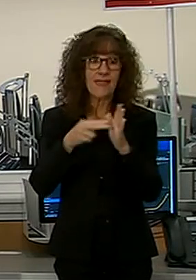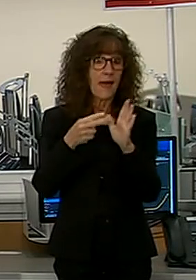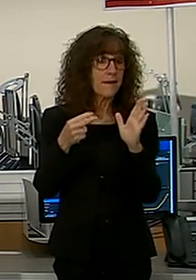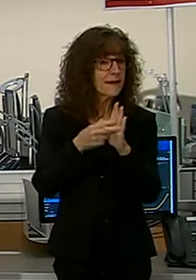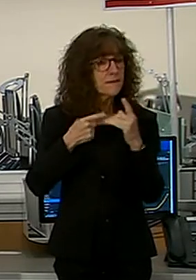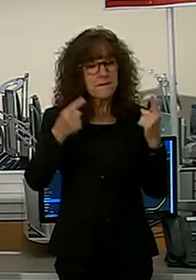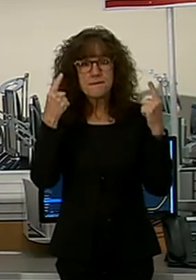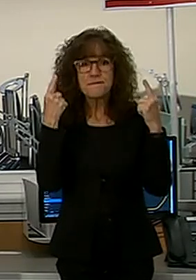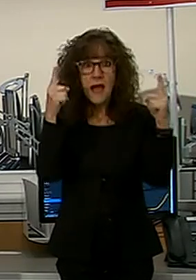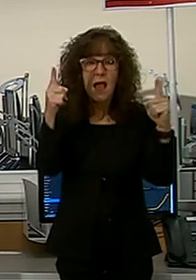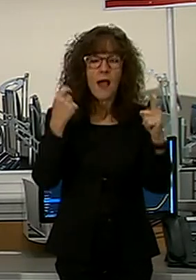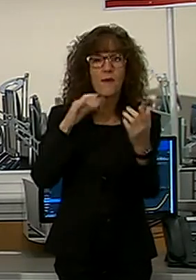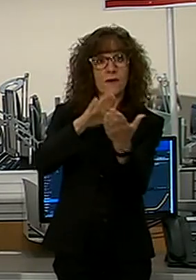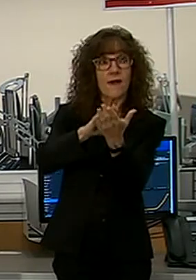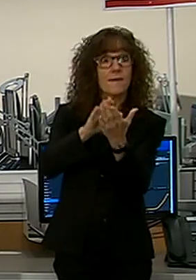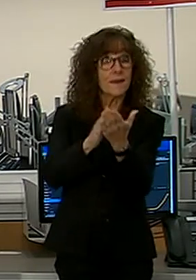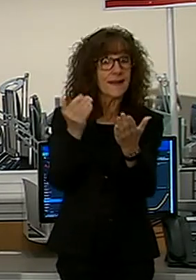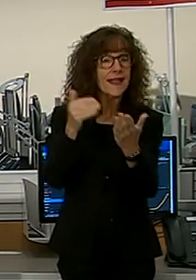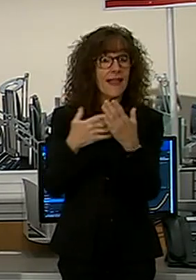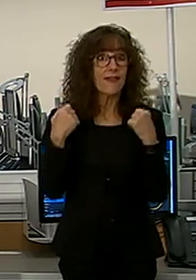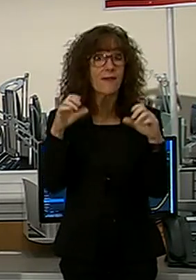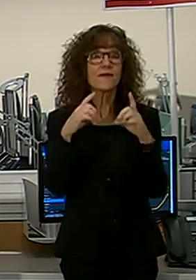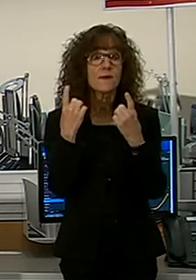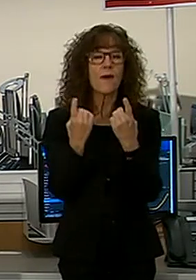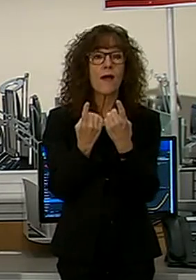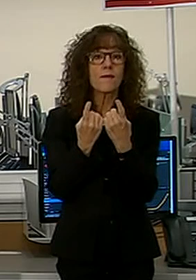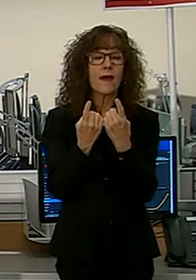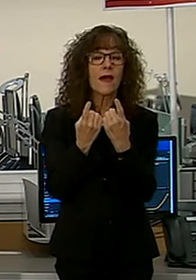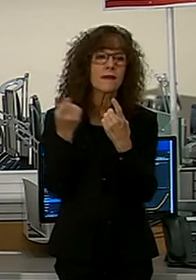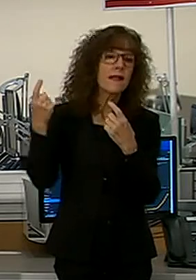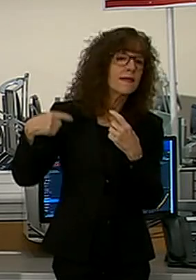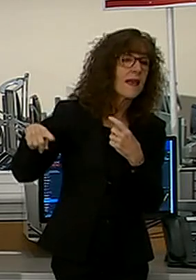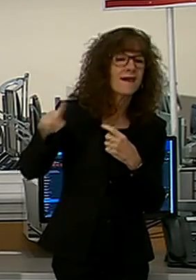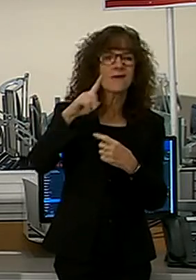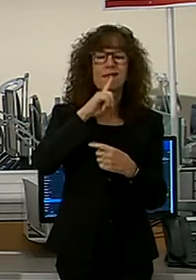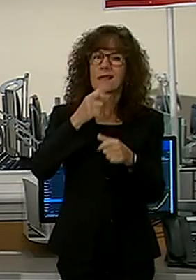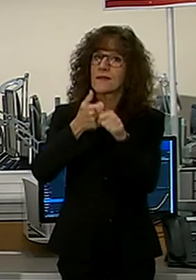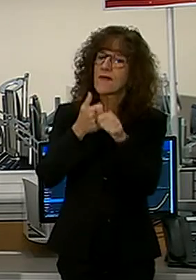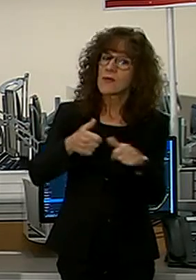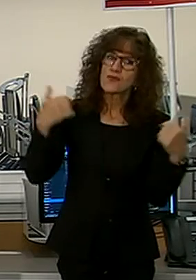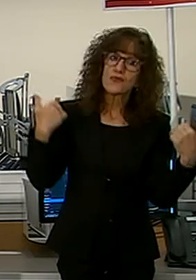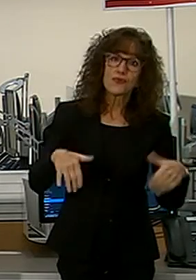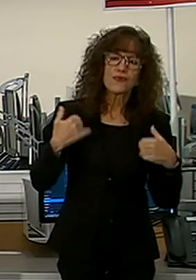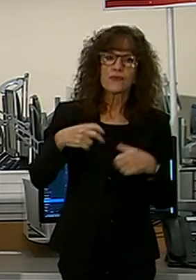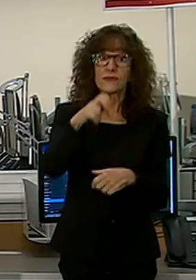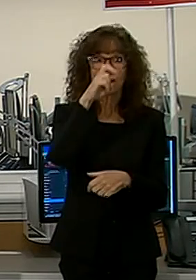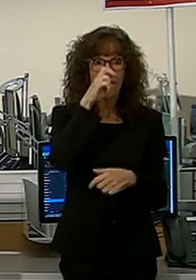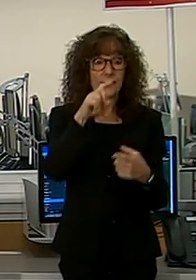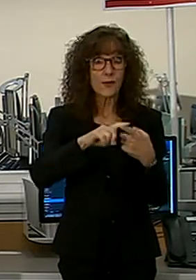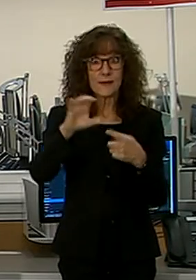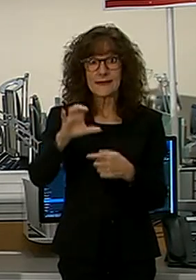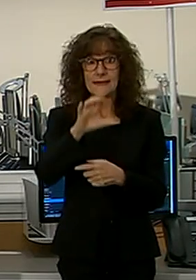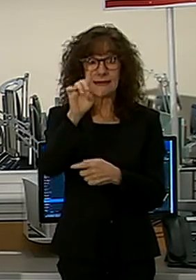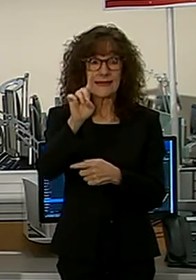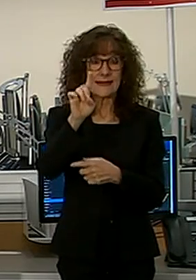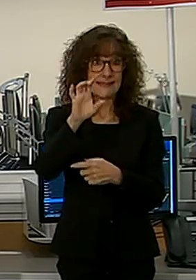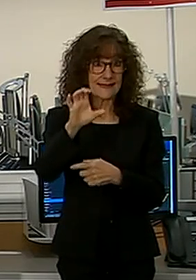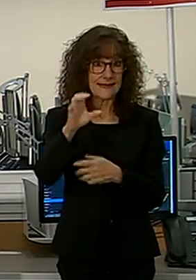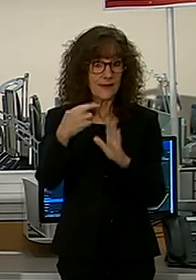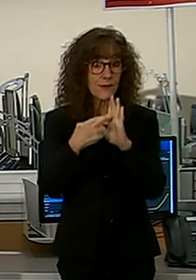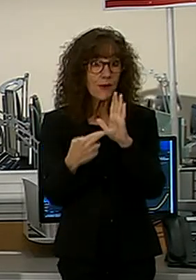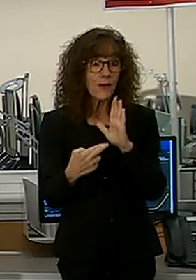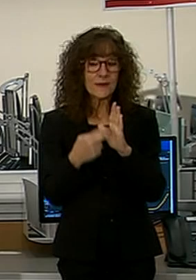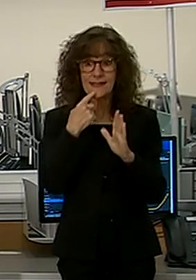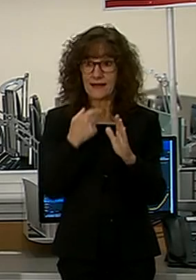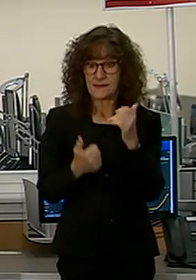successful, and I want to compliment again the health department who have really adhered very strictly to the CDC guidelines which tell